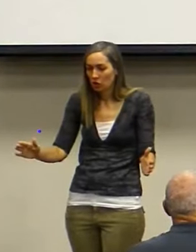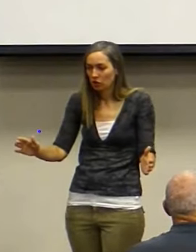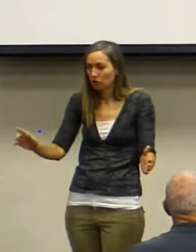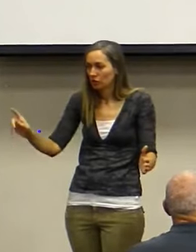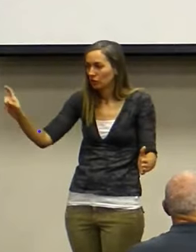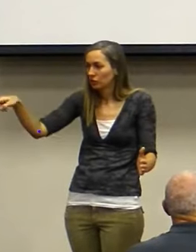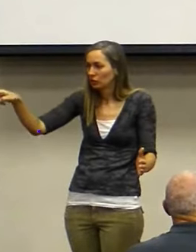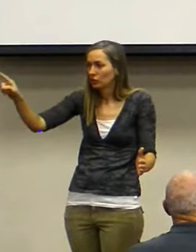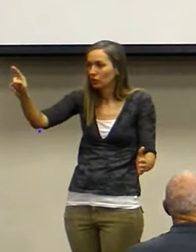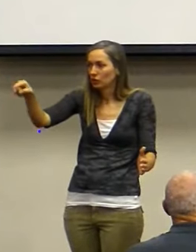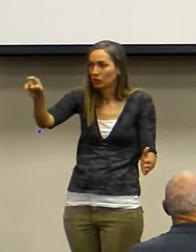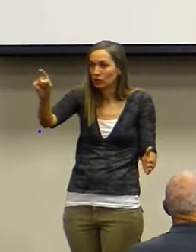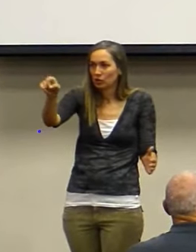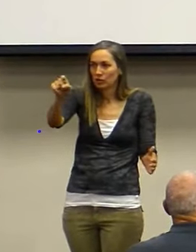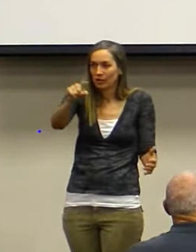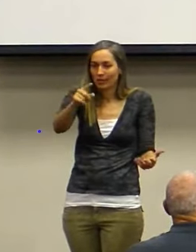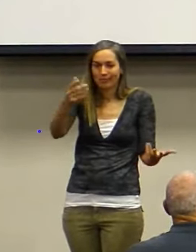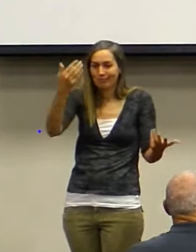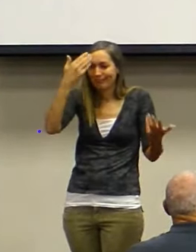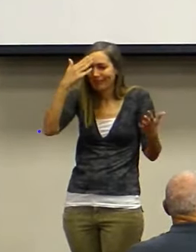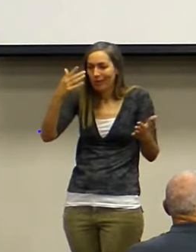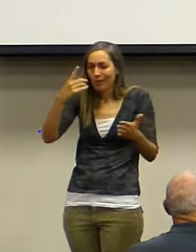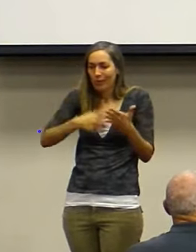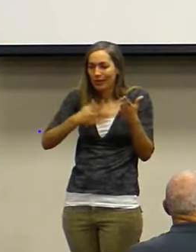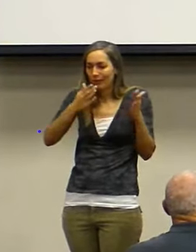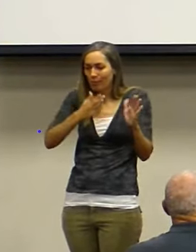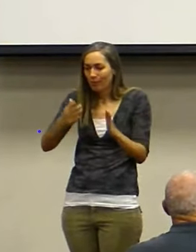preparing you for. See, they've been there before.